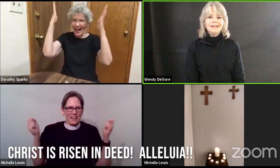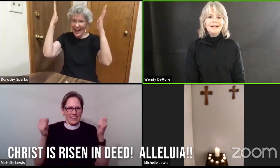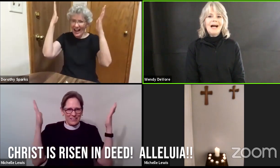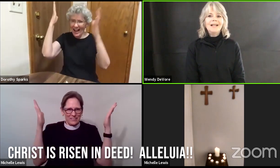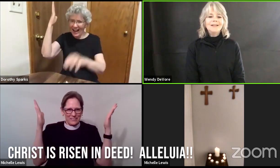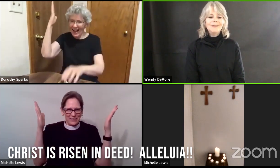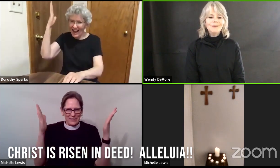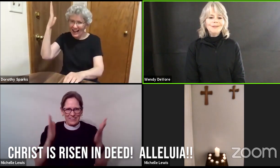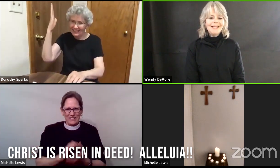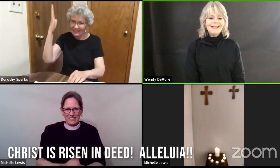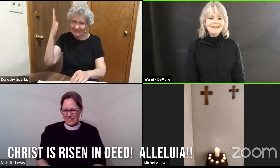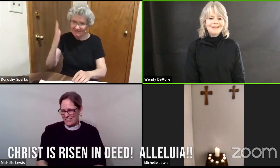Alleluia.